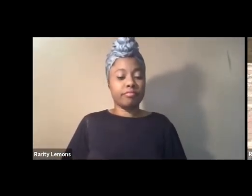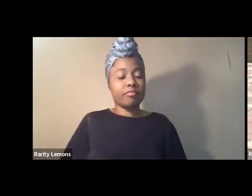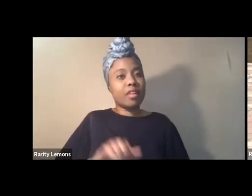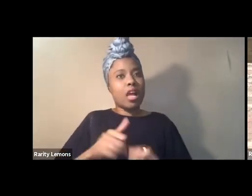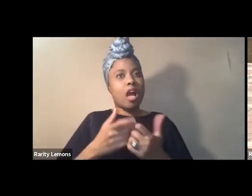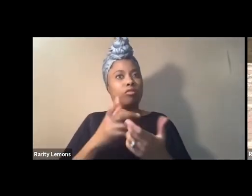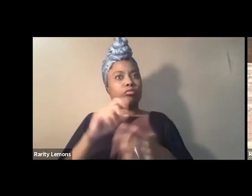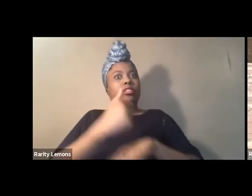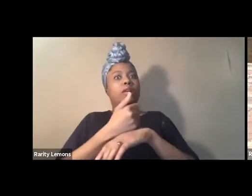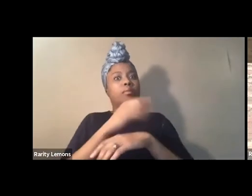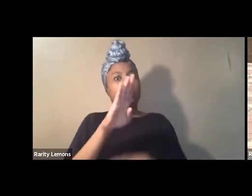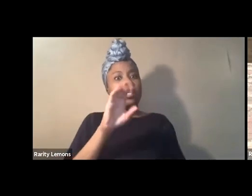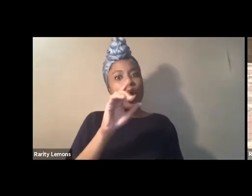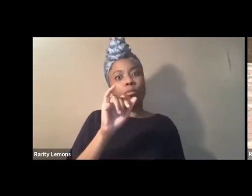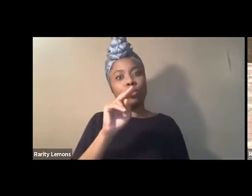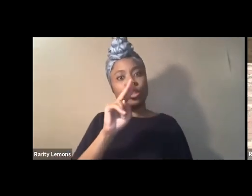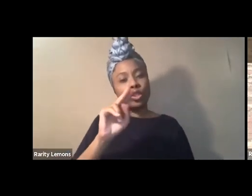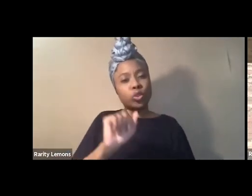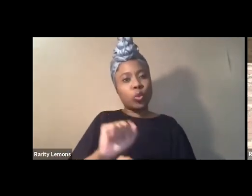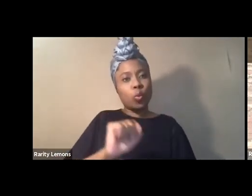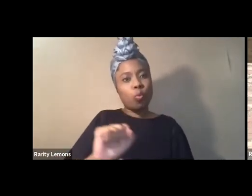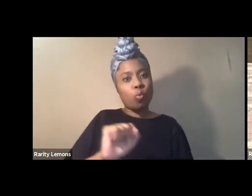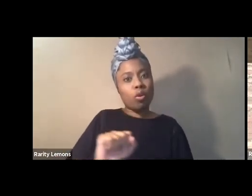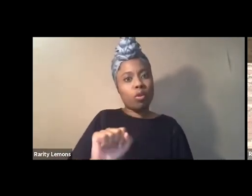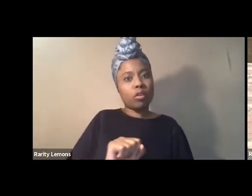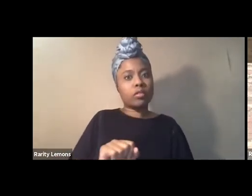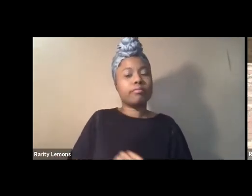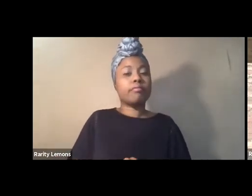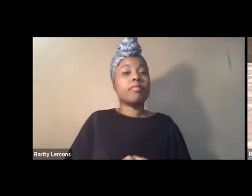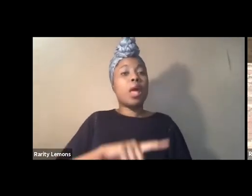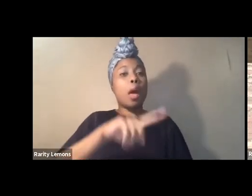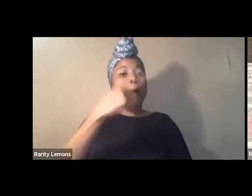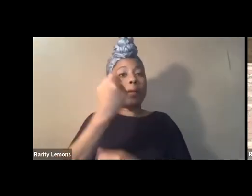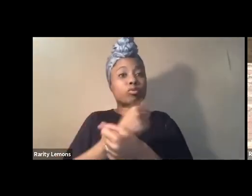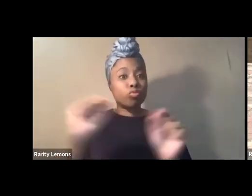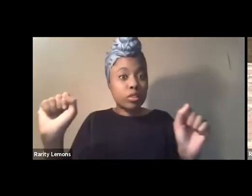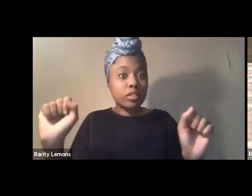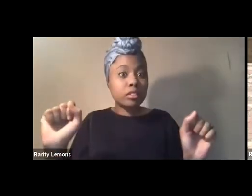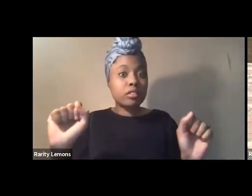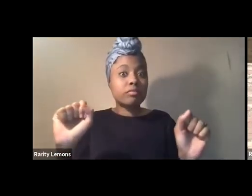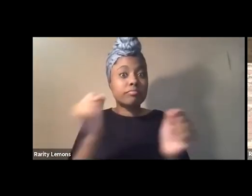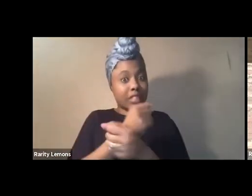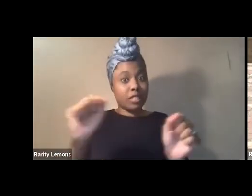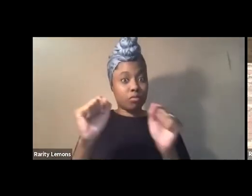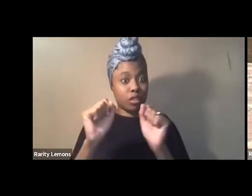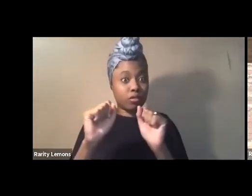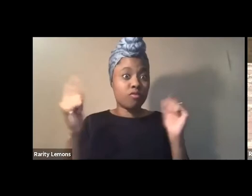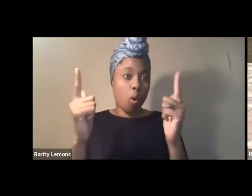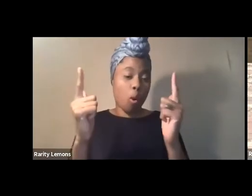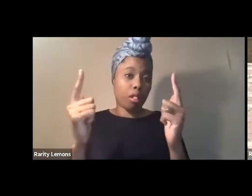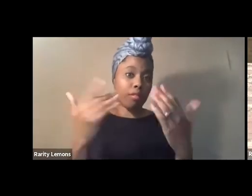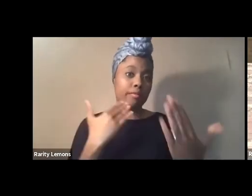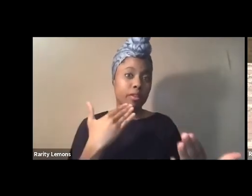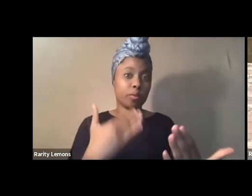um in the question and answer later but i'll hear black liberation is liberation for all y'all thank you